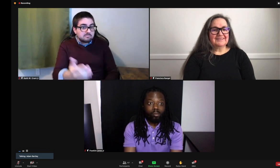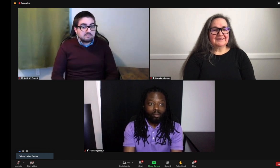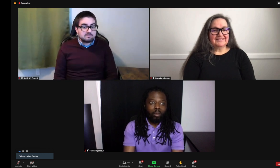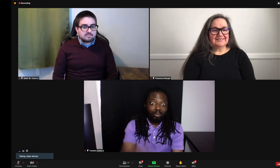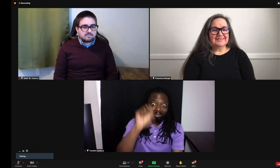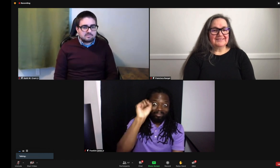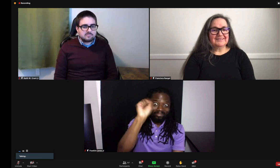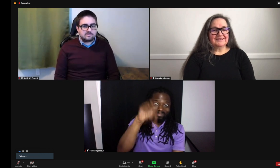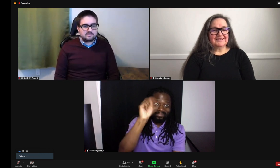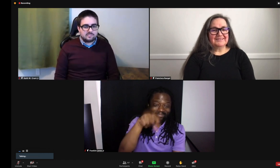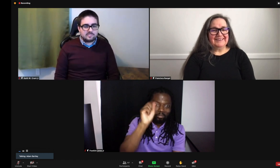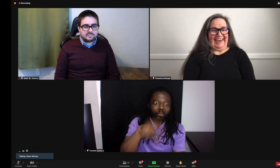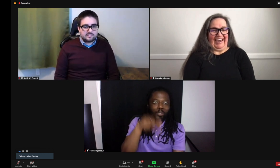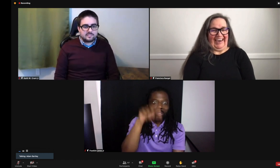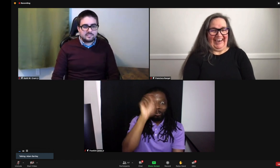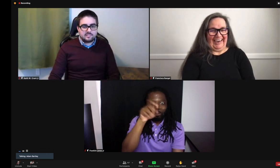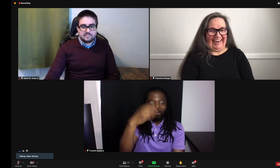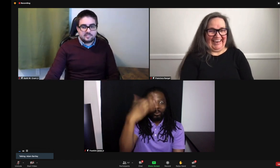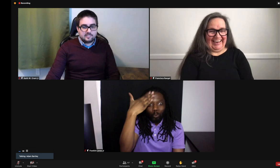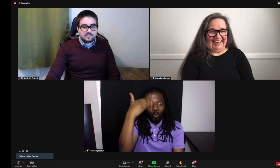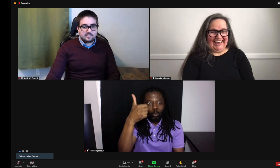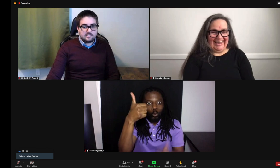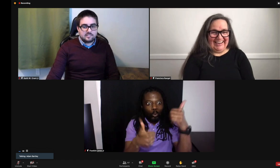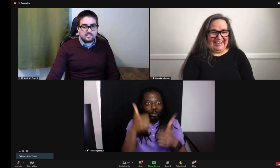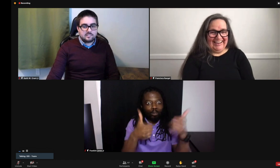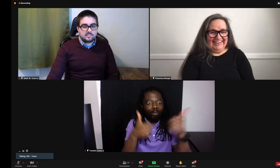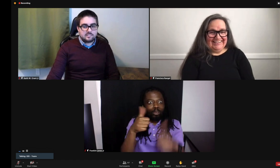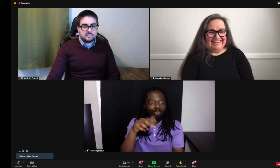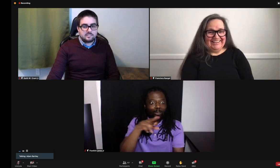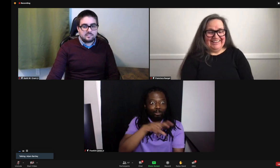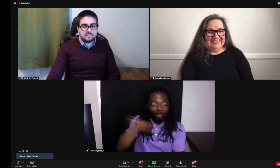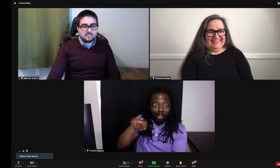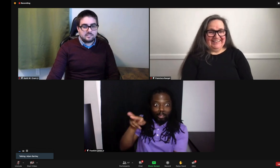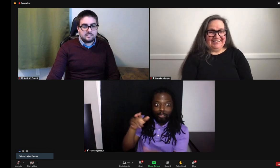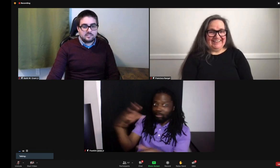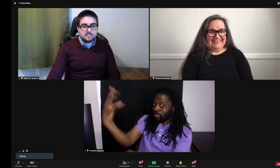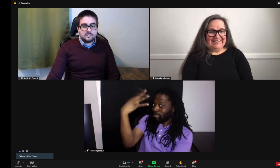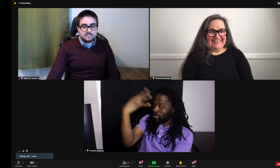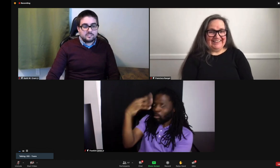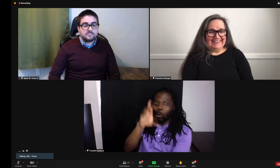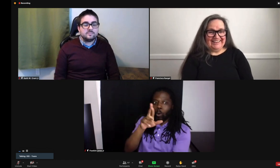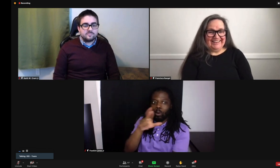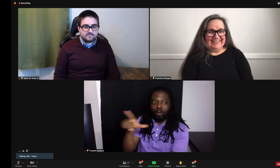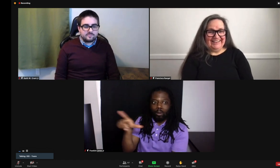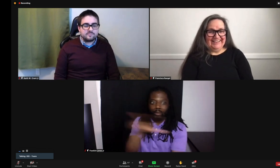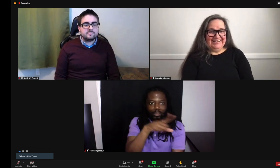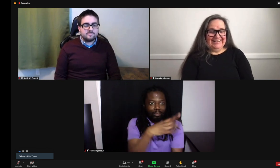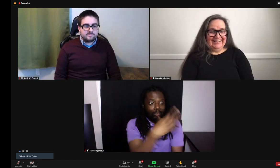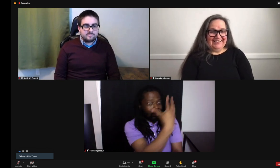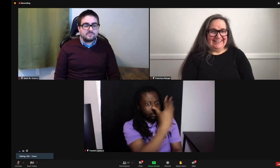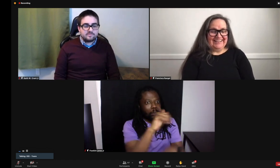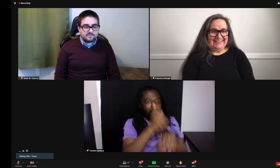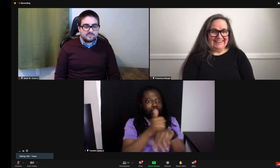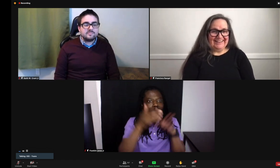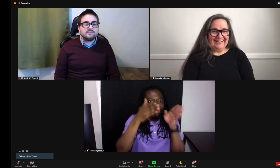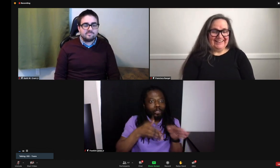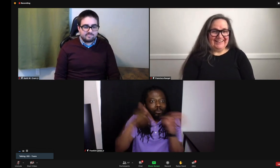Did that prompt any changes? Definitely. Franklin? Yeah, definitely. You've got to know which camera you're looking at. You know, sometimes the